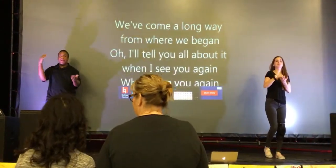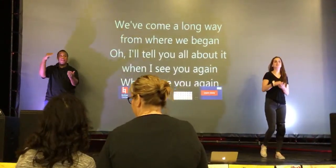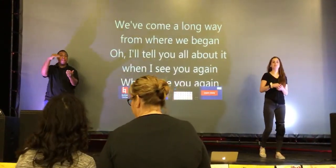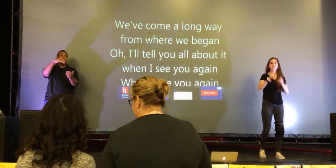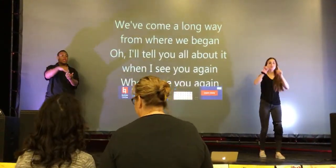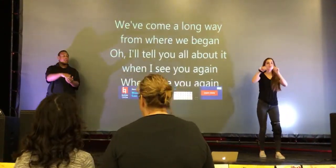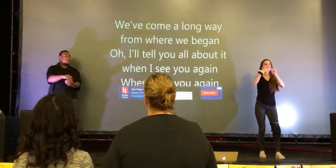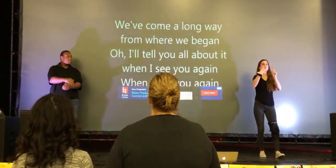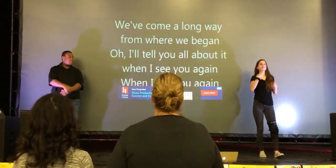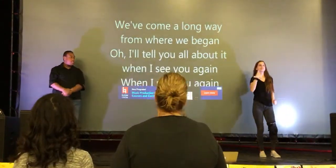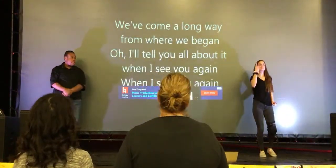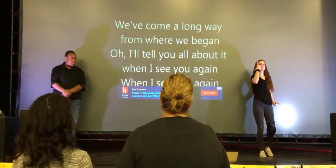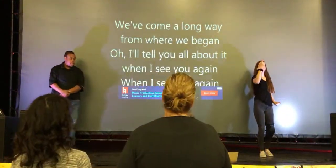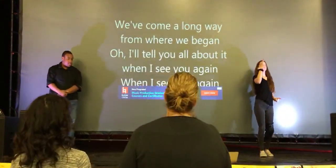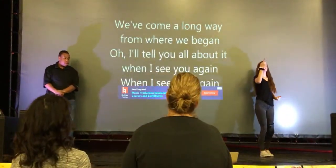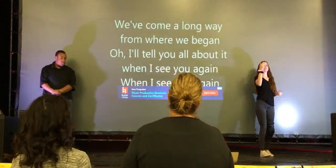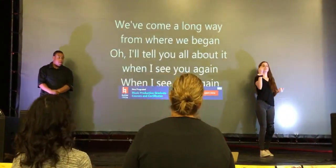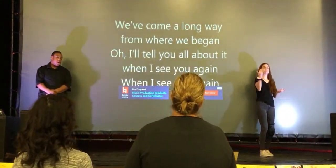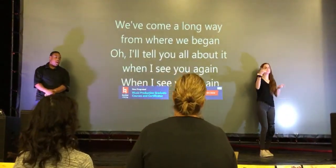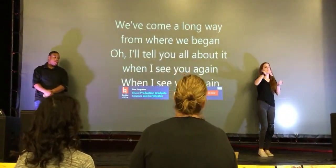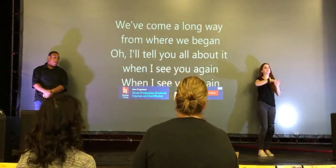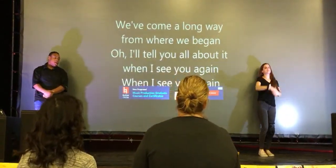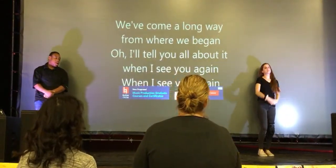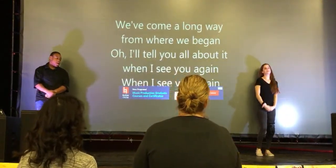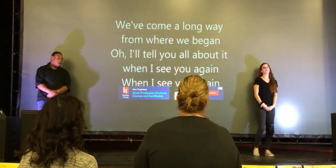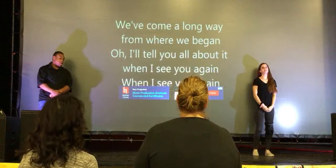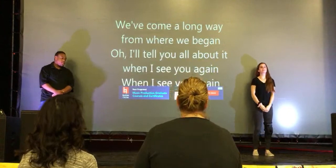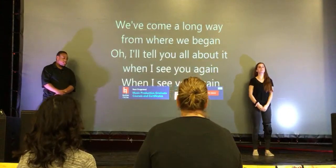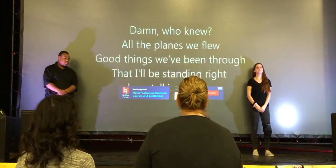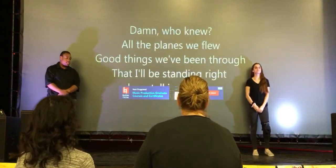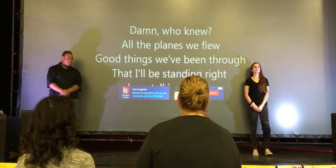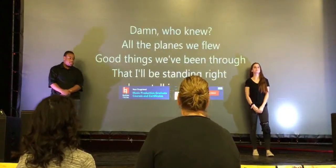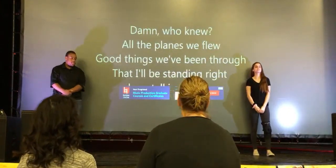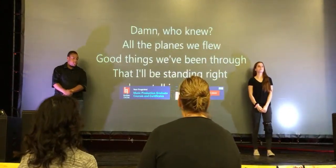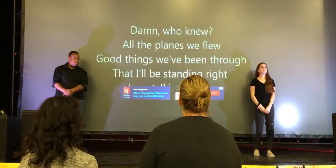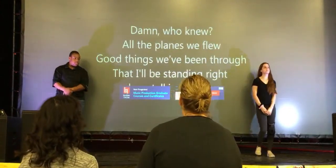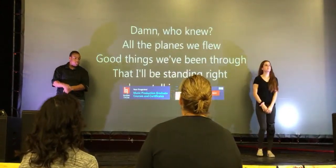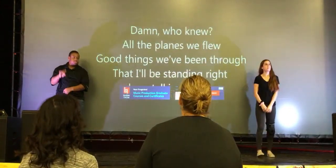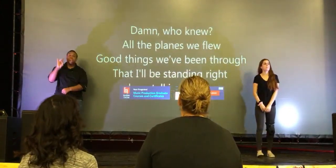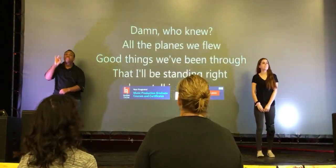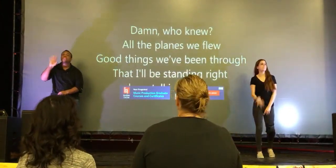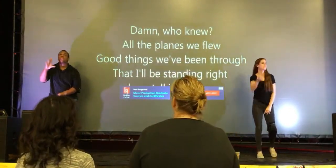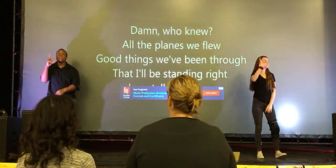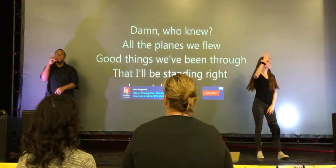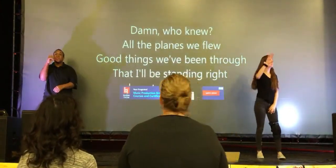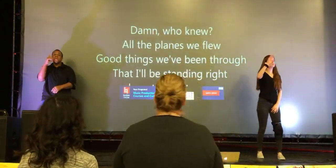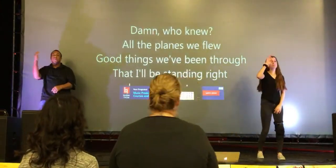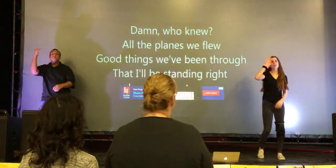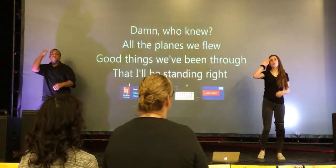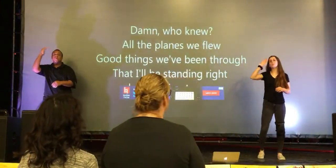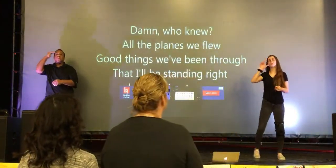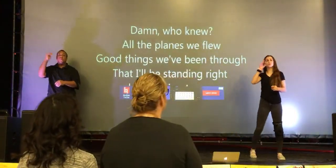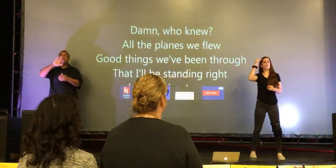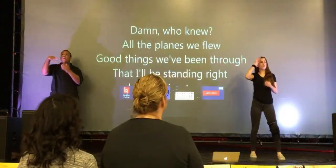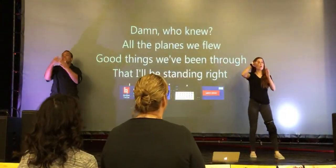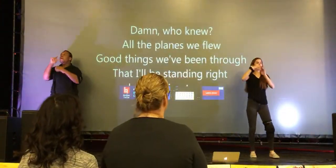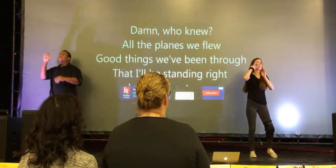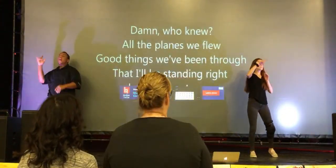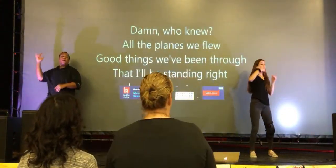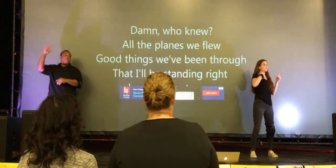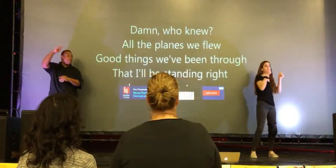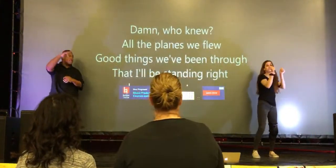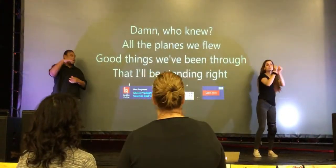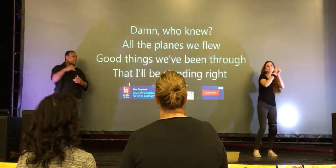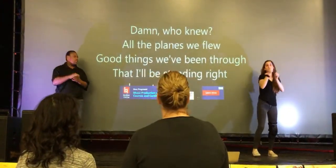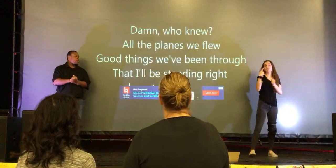again when I see you again again I'm I'm when I